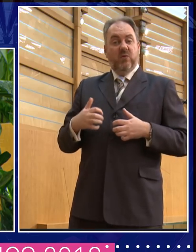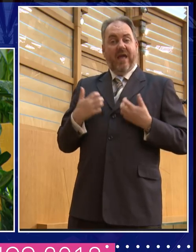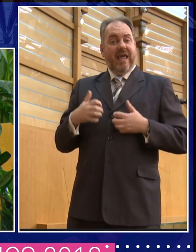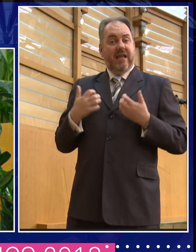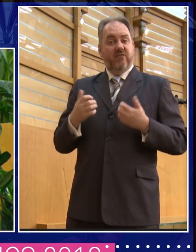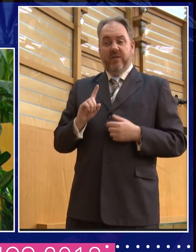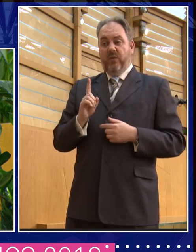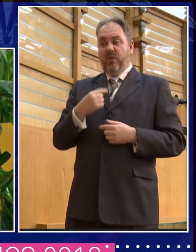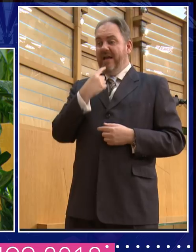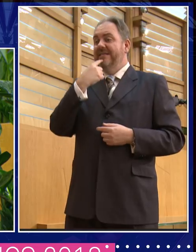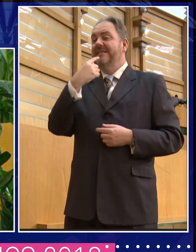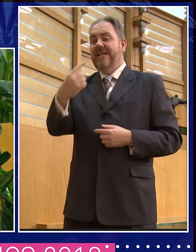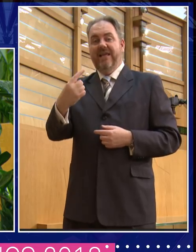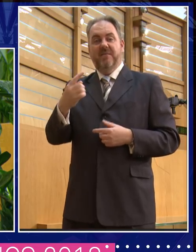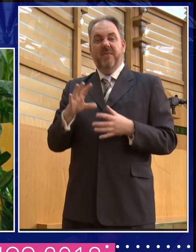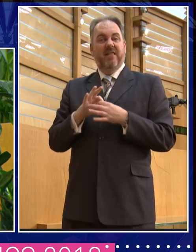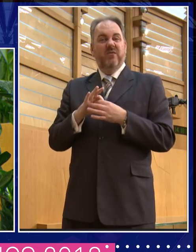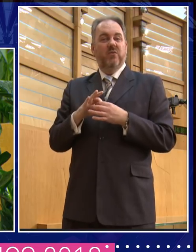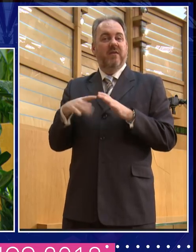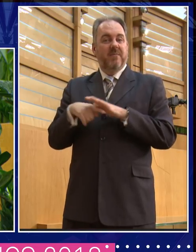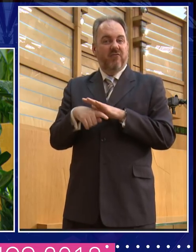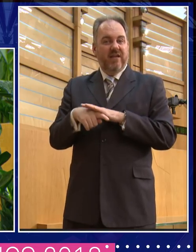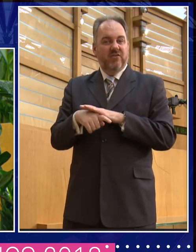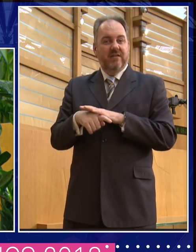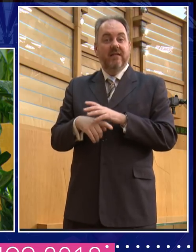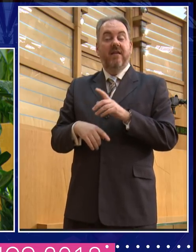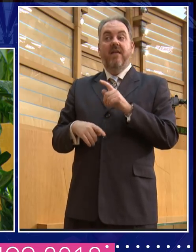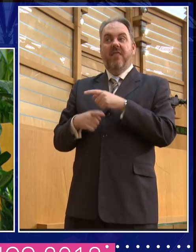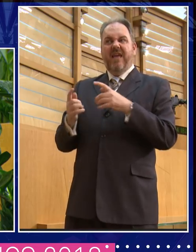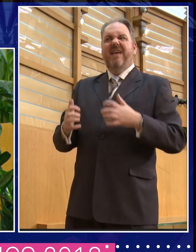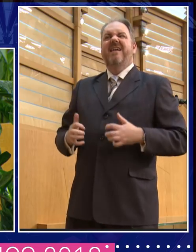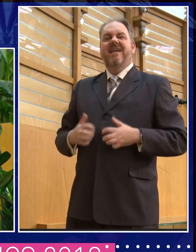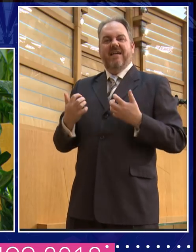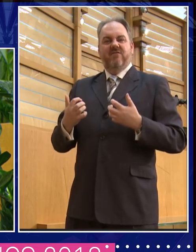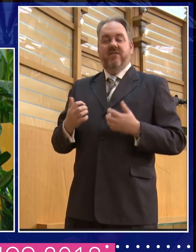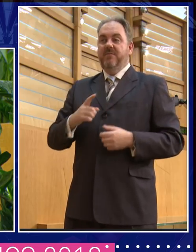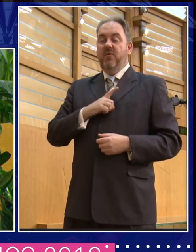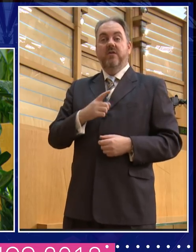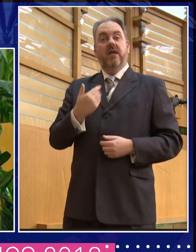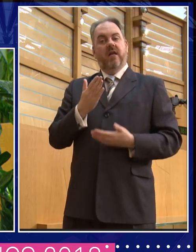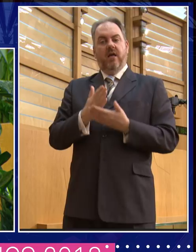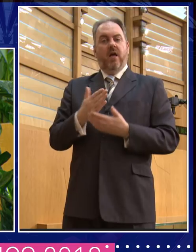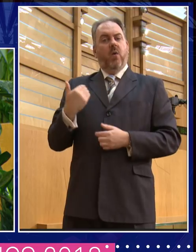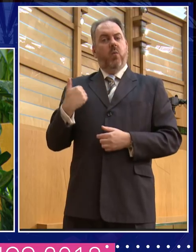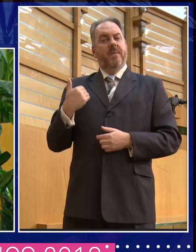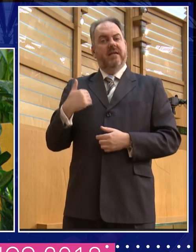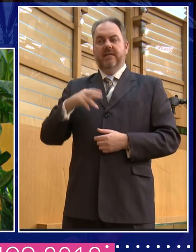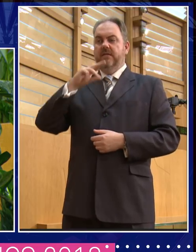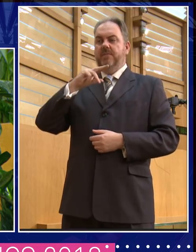immigration. It's that that I had spoken at all. What, what, what Twitter trolls are trying to